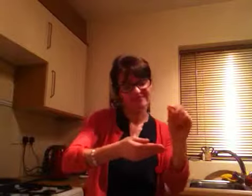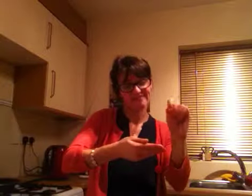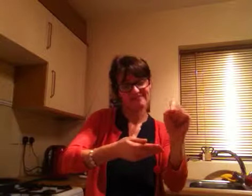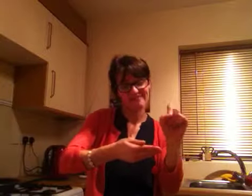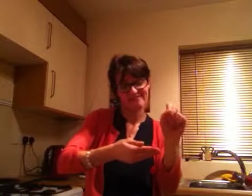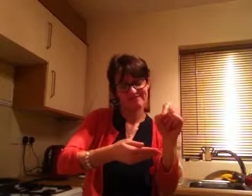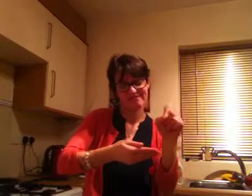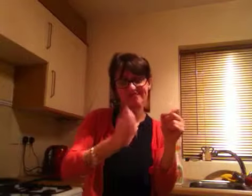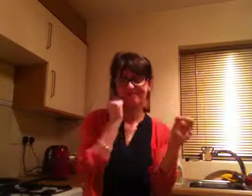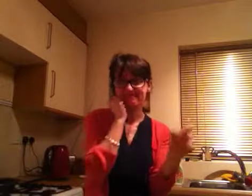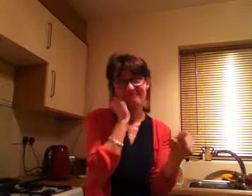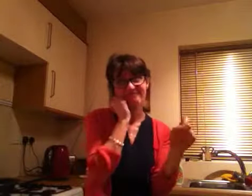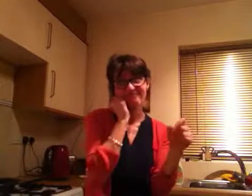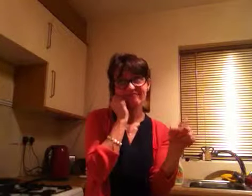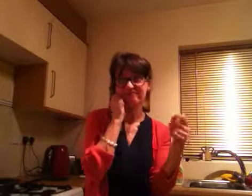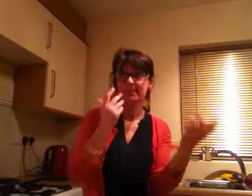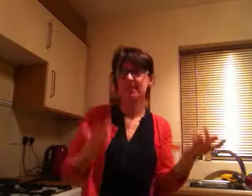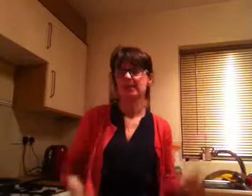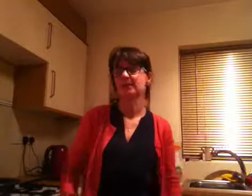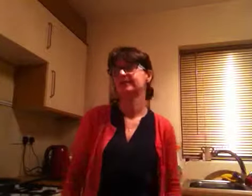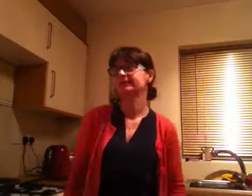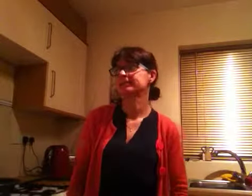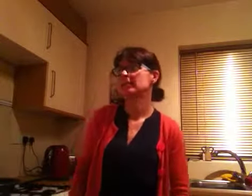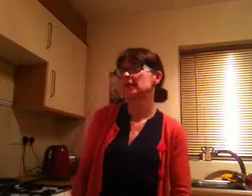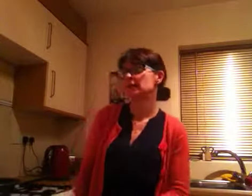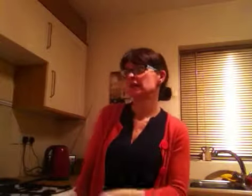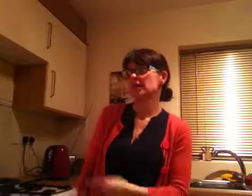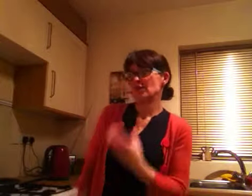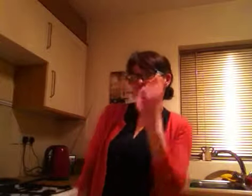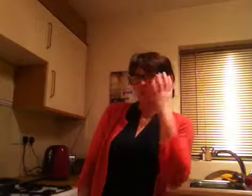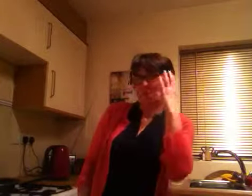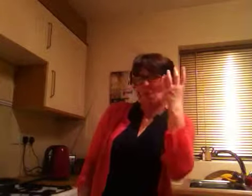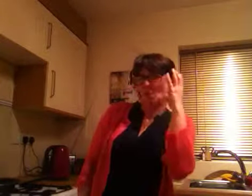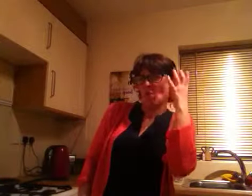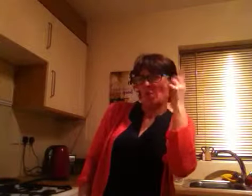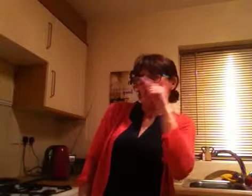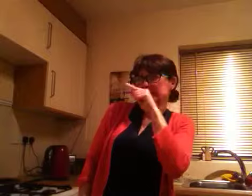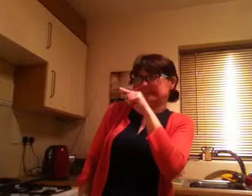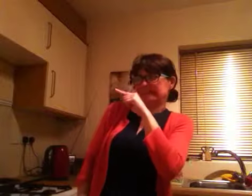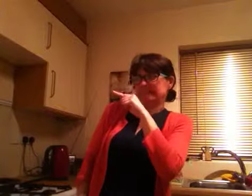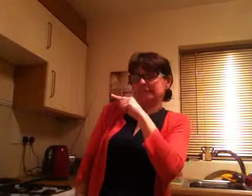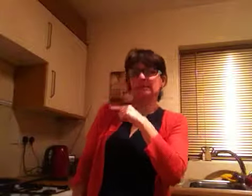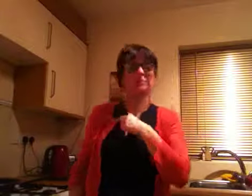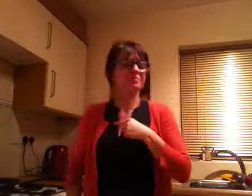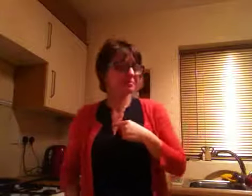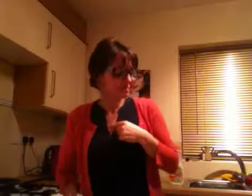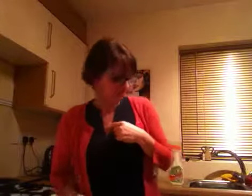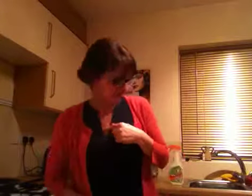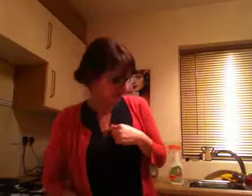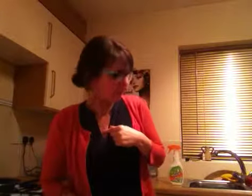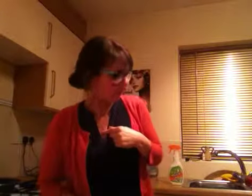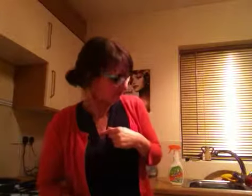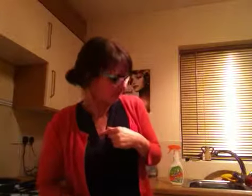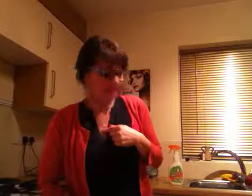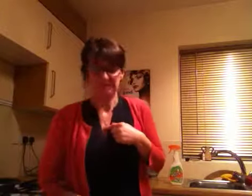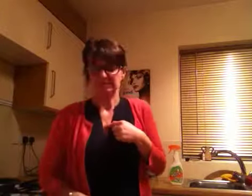My fear of her critical eye became so great, so that I began to prepare the flat